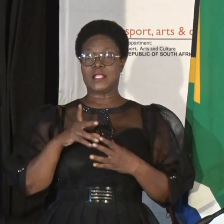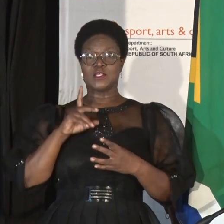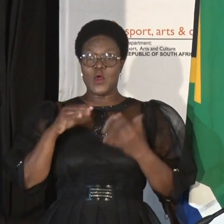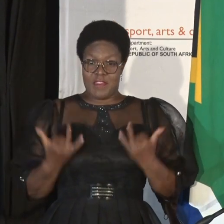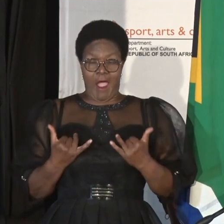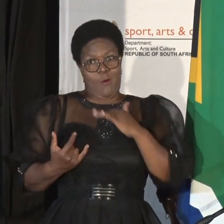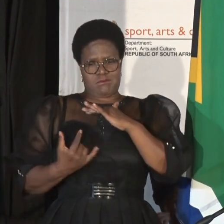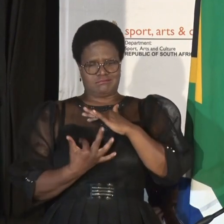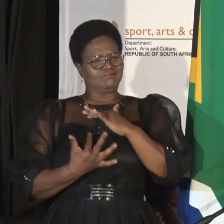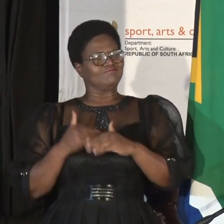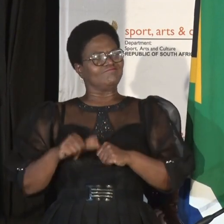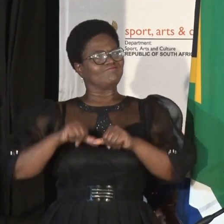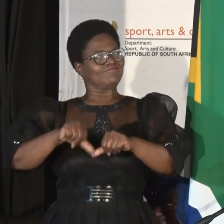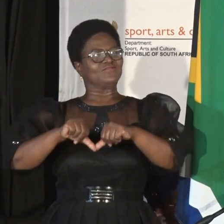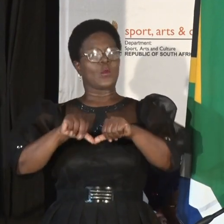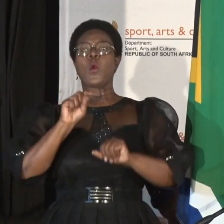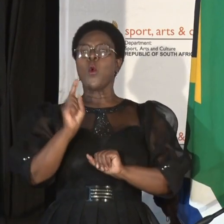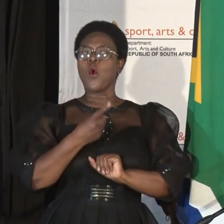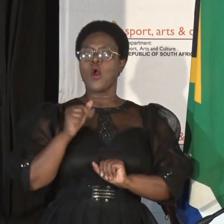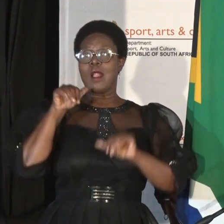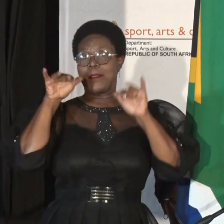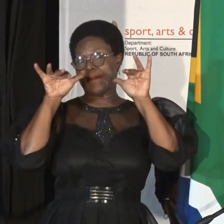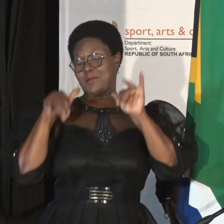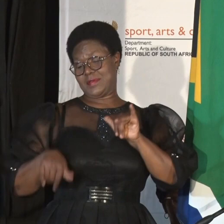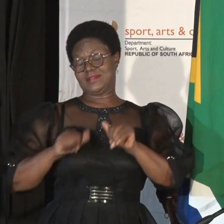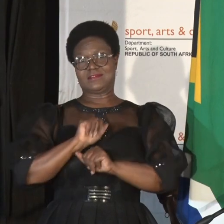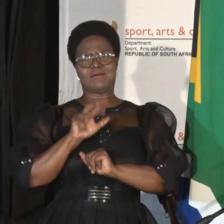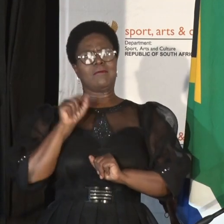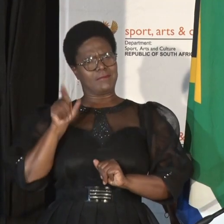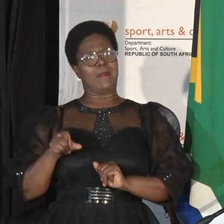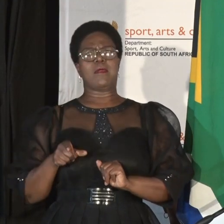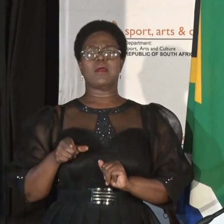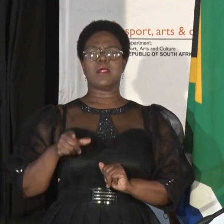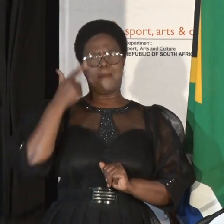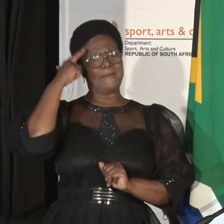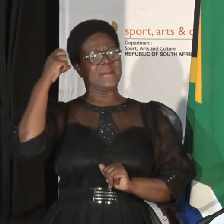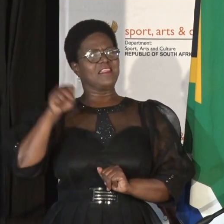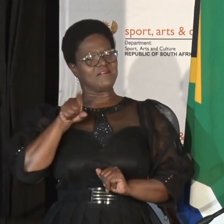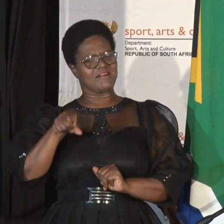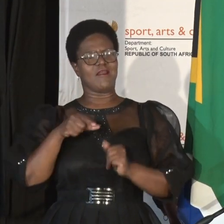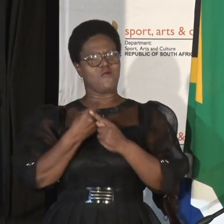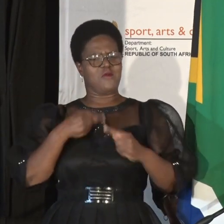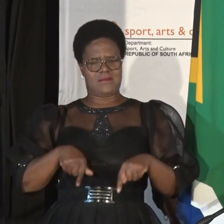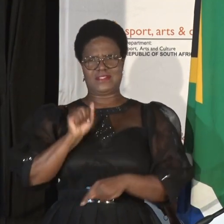aspiration. All South Africans must belong to South Africa and believe they are South Africans.